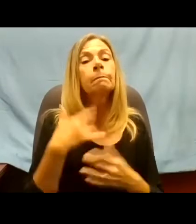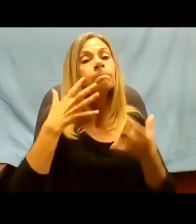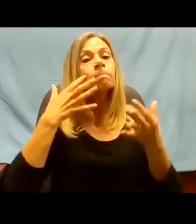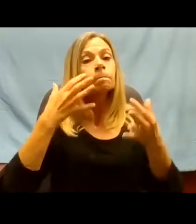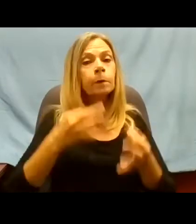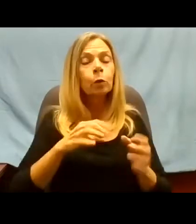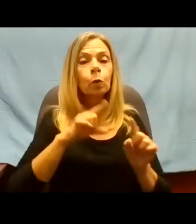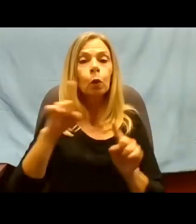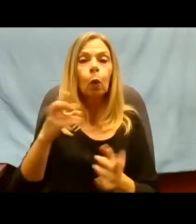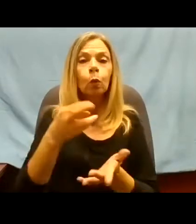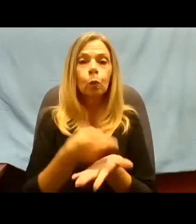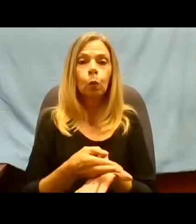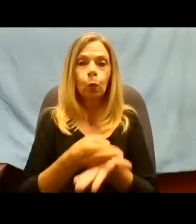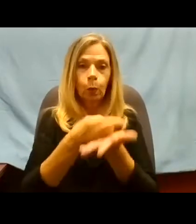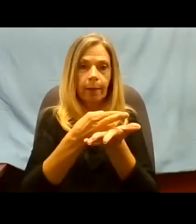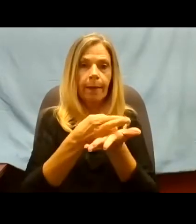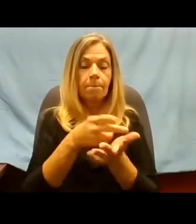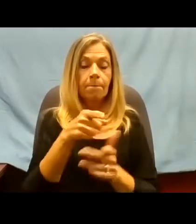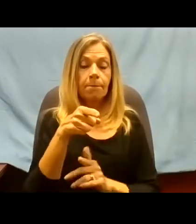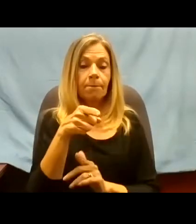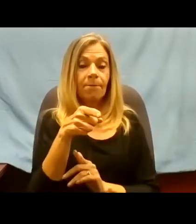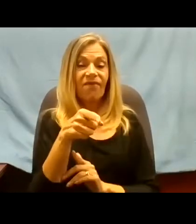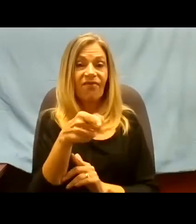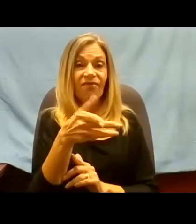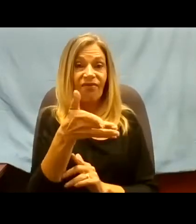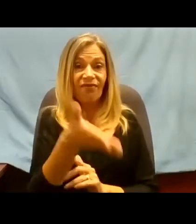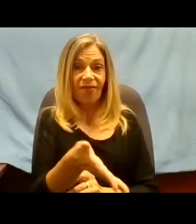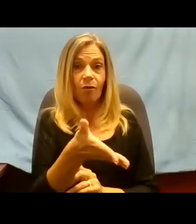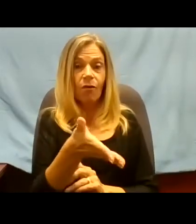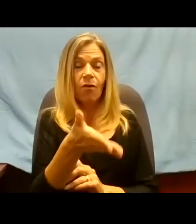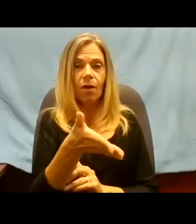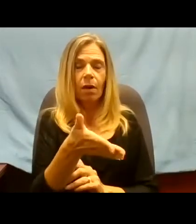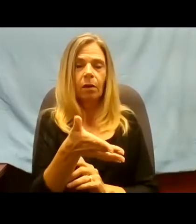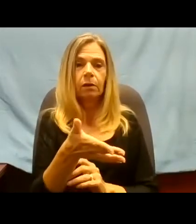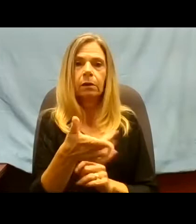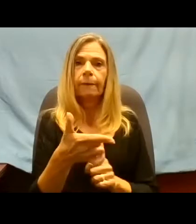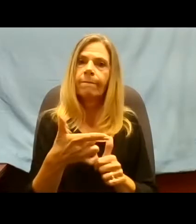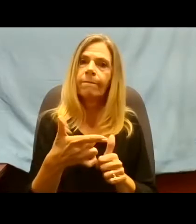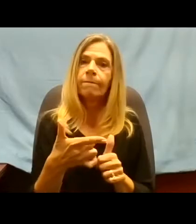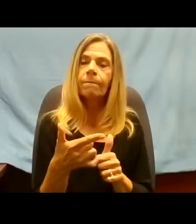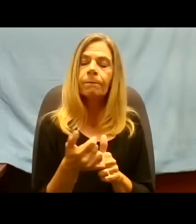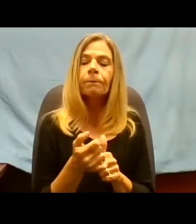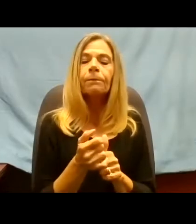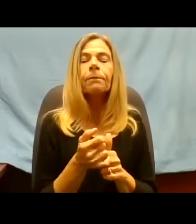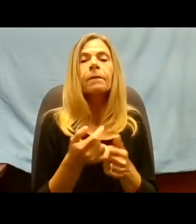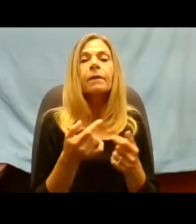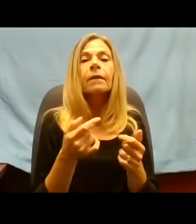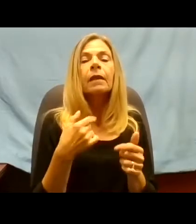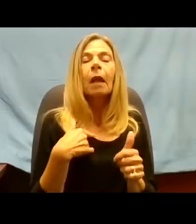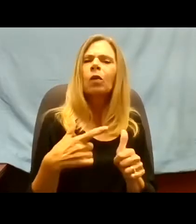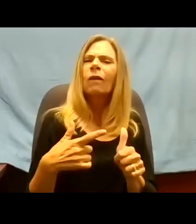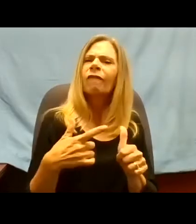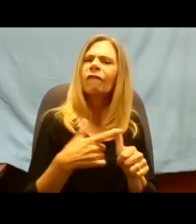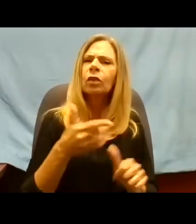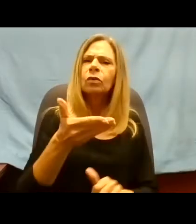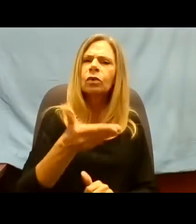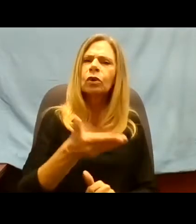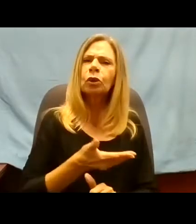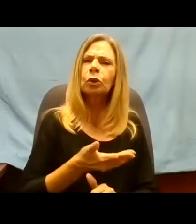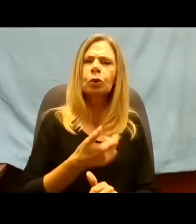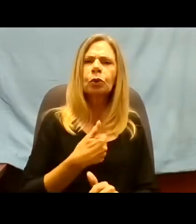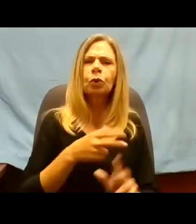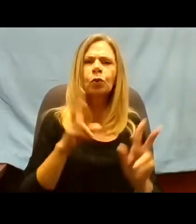I was first introduced to an idea that I would be